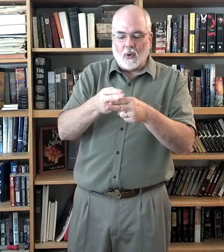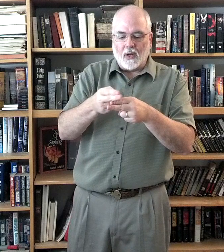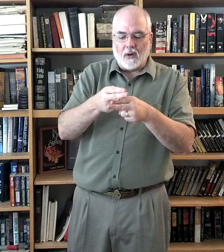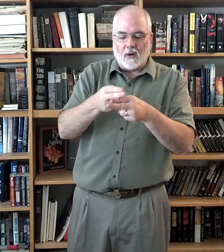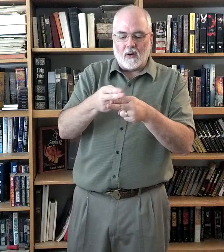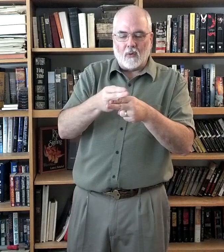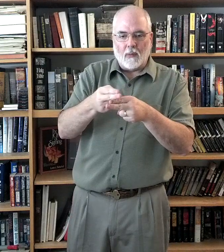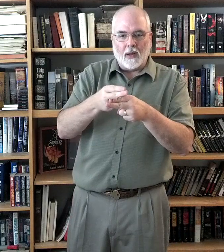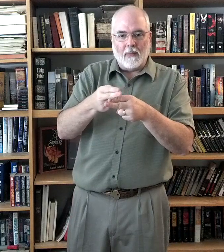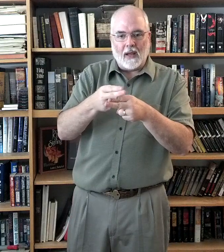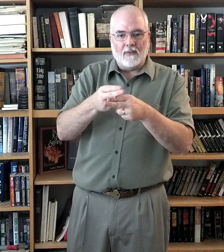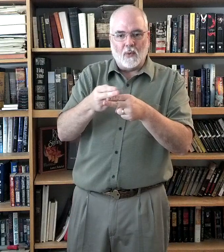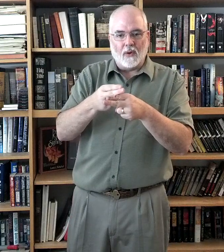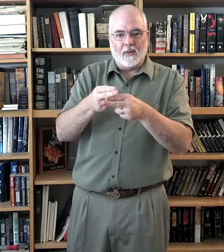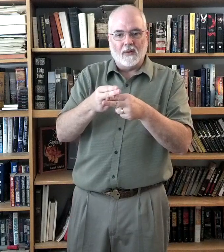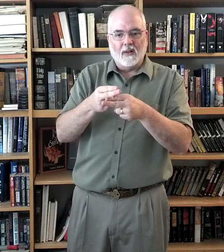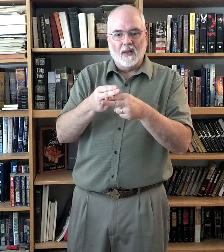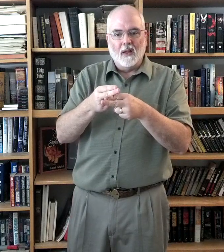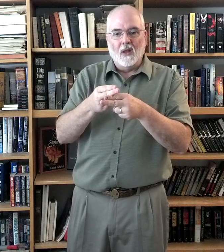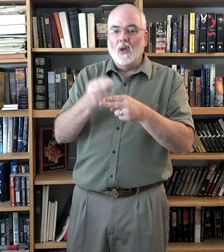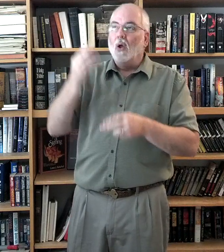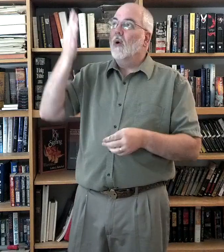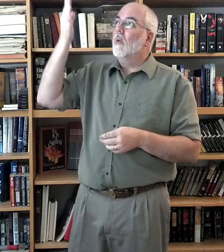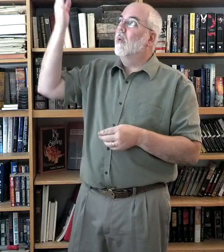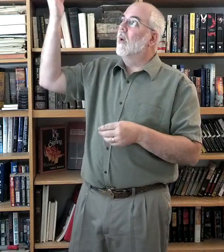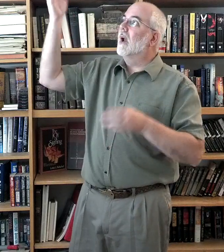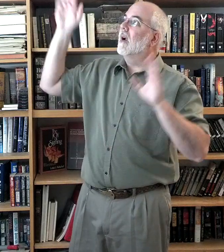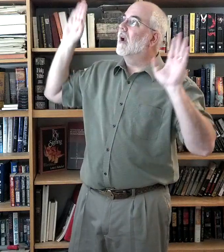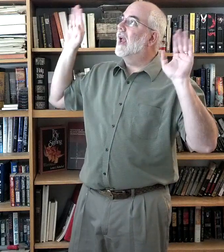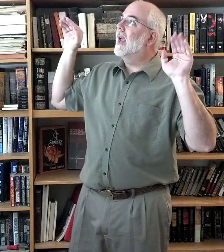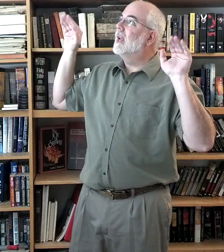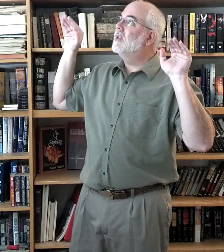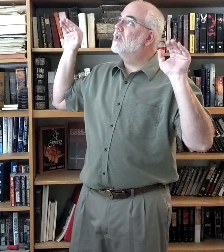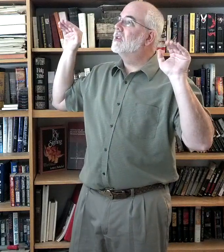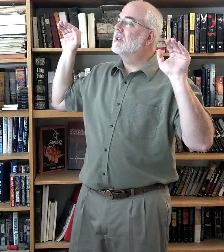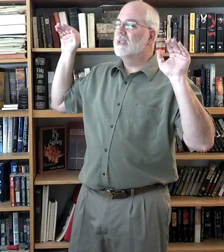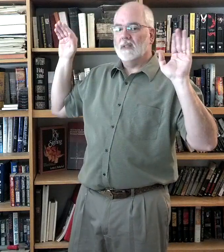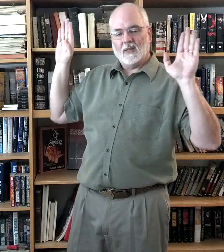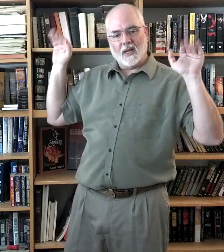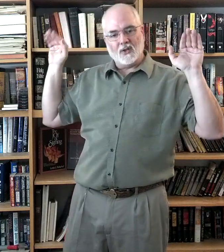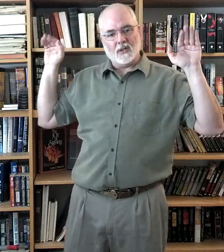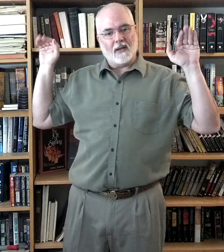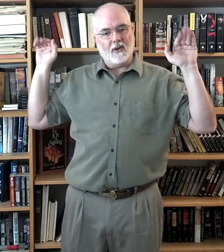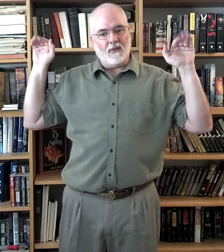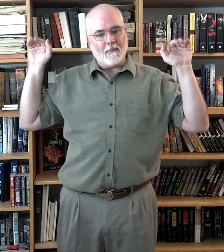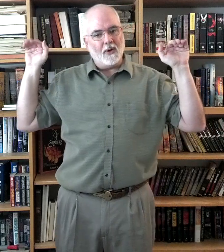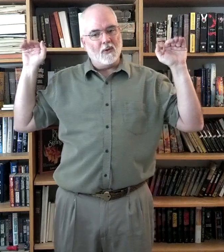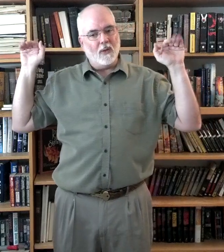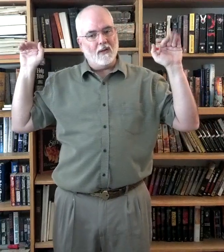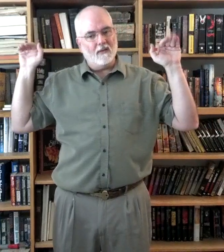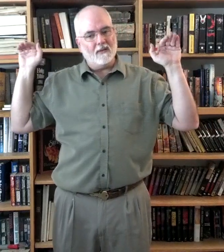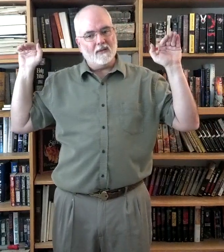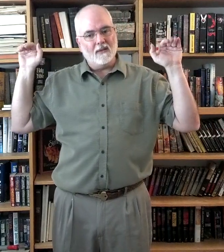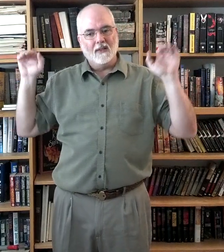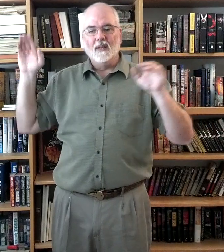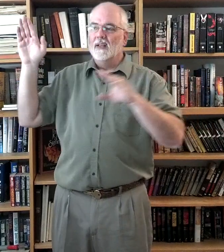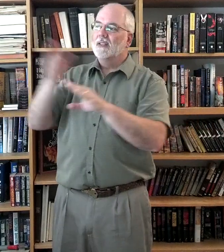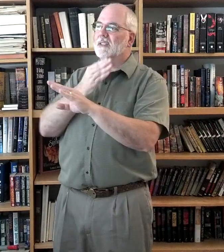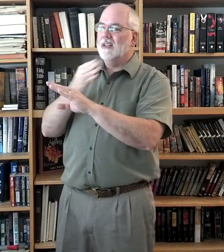only you're rubbing it back and forth. Where angels, and it's just like you're flapping your wings, sing.